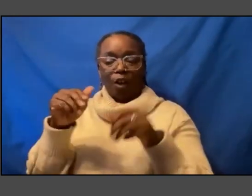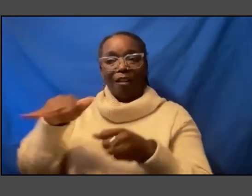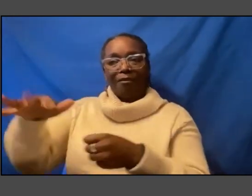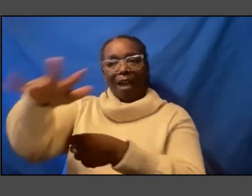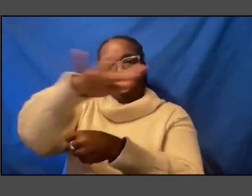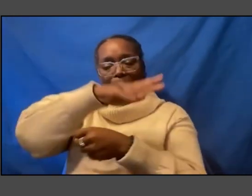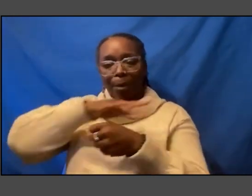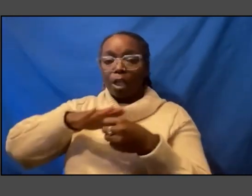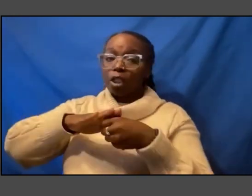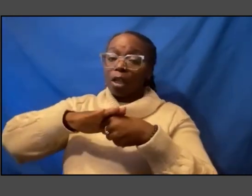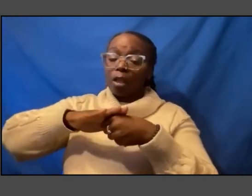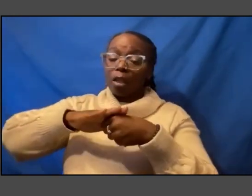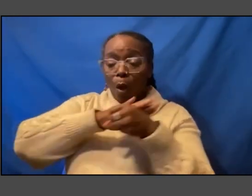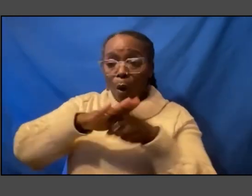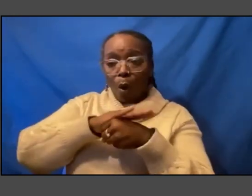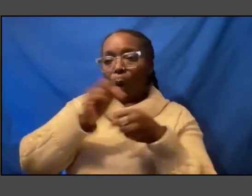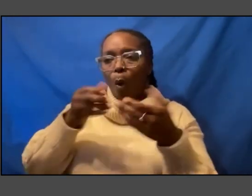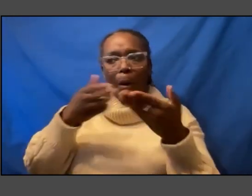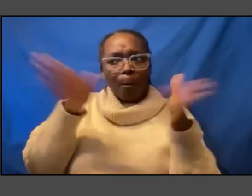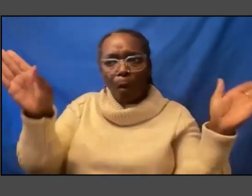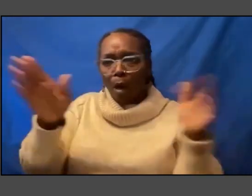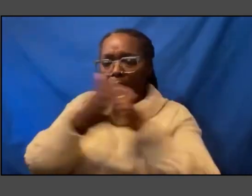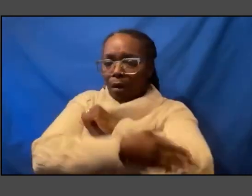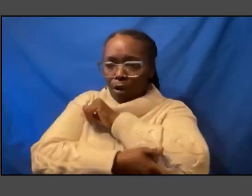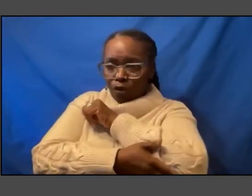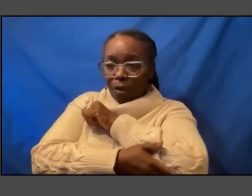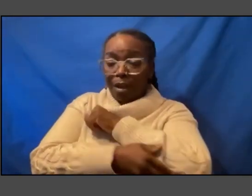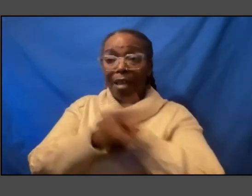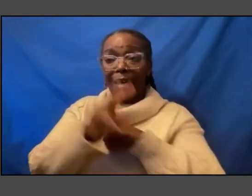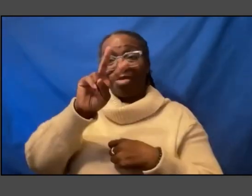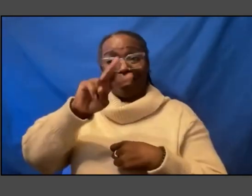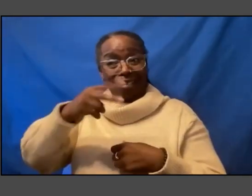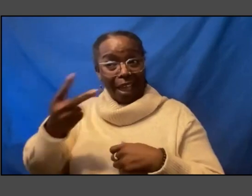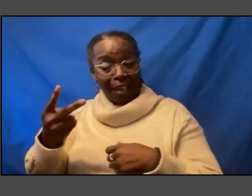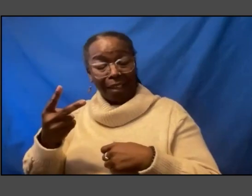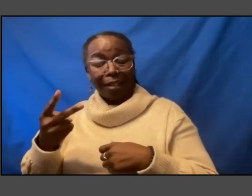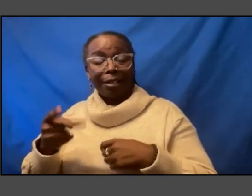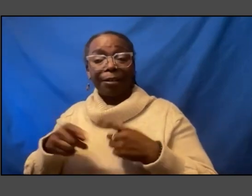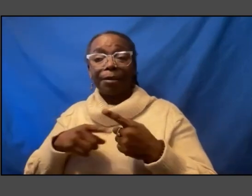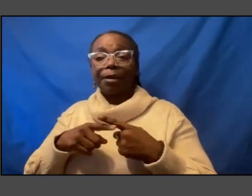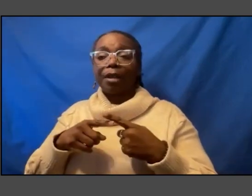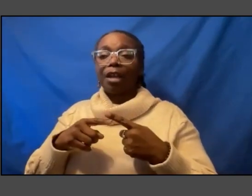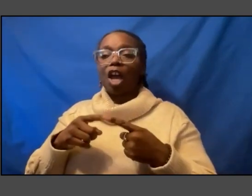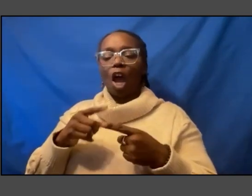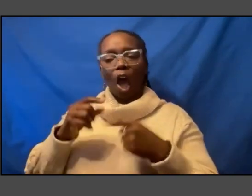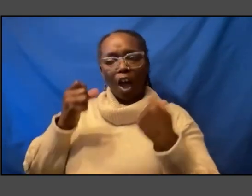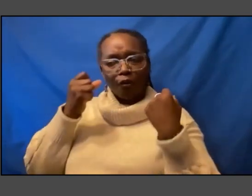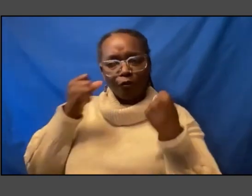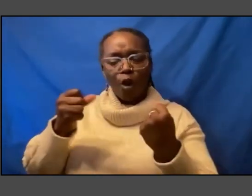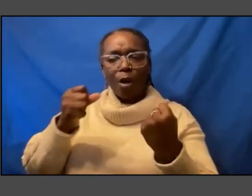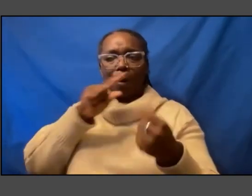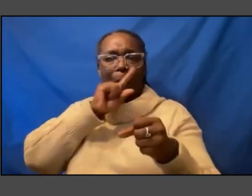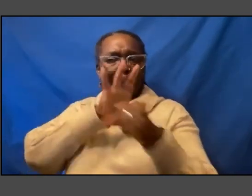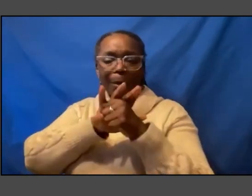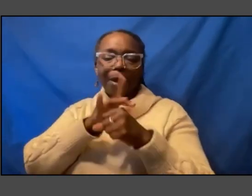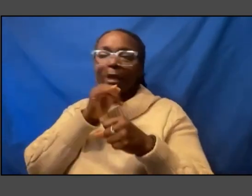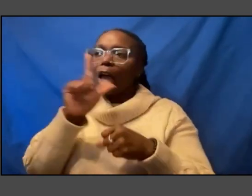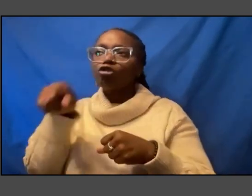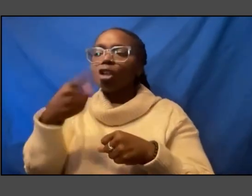broader country and i think the second piece is a firm commitment not just a momentary dance but a